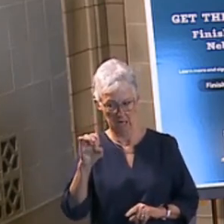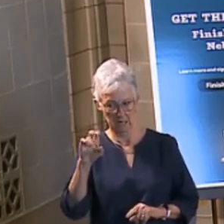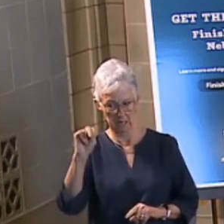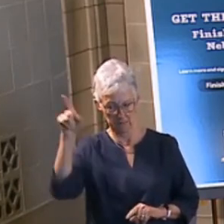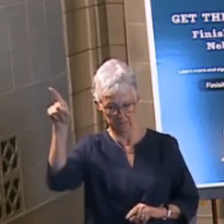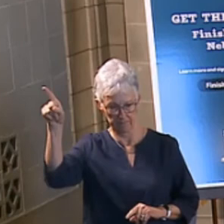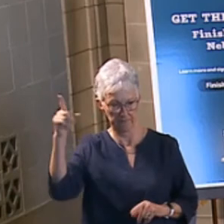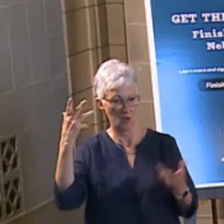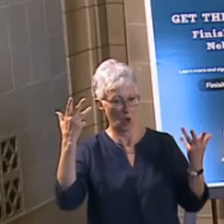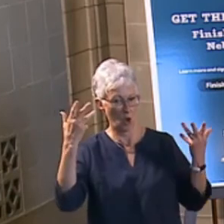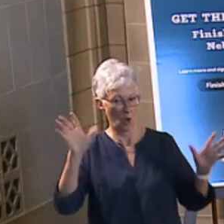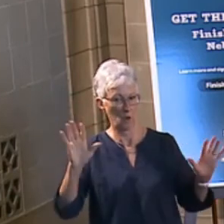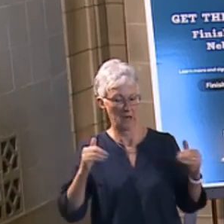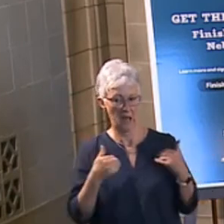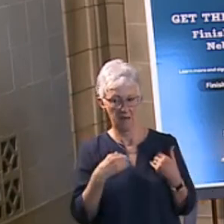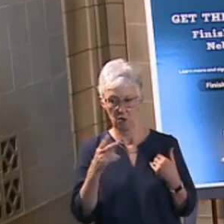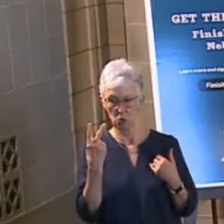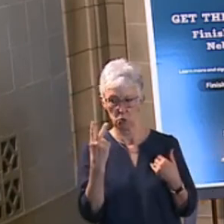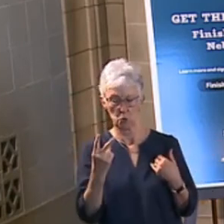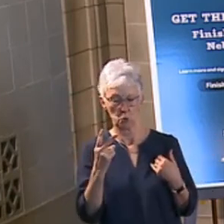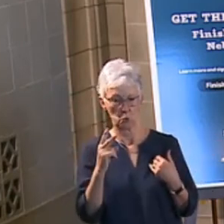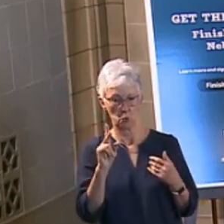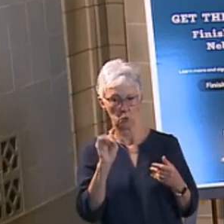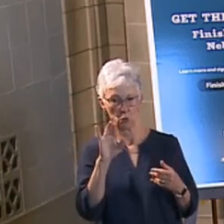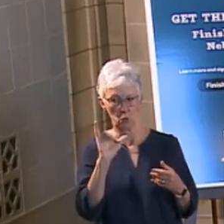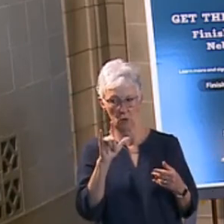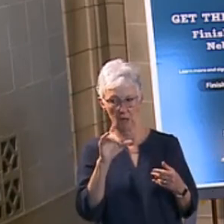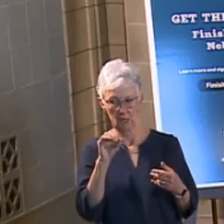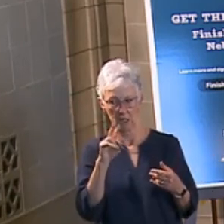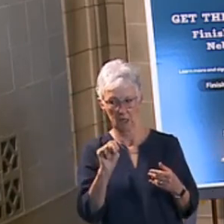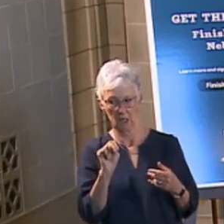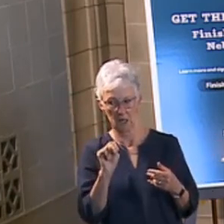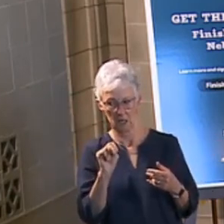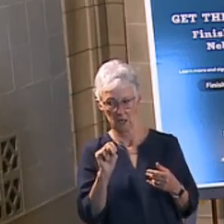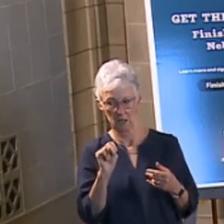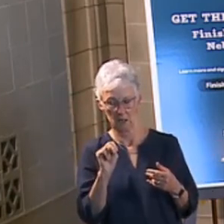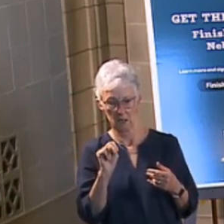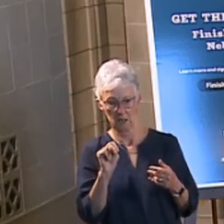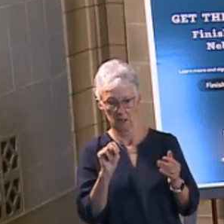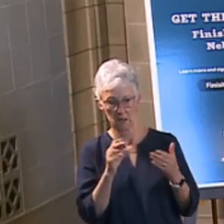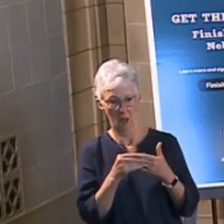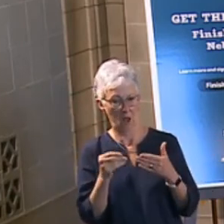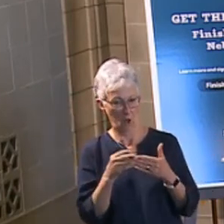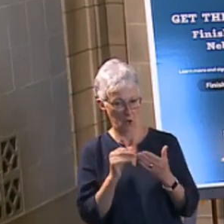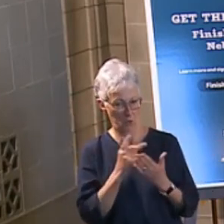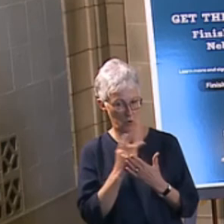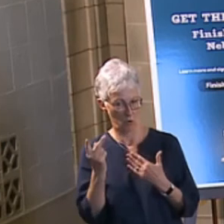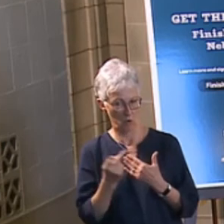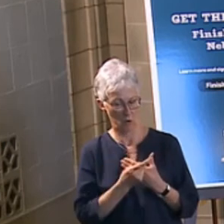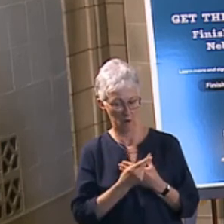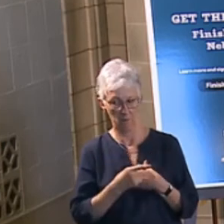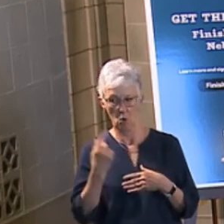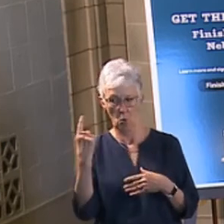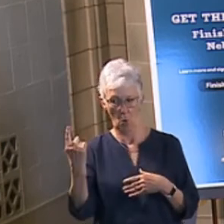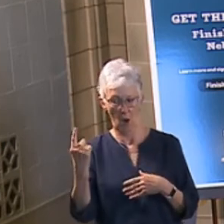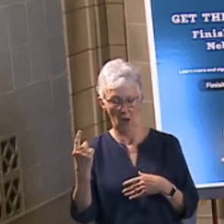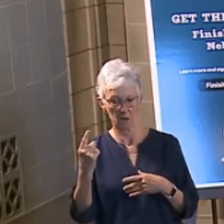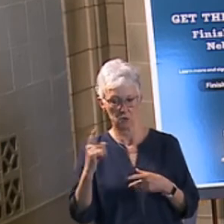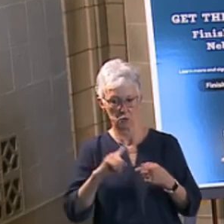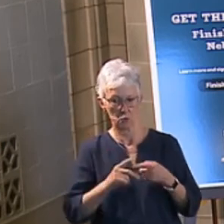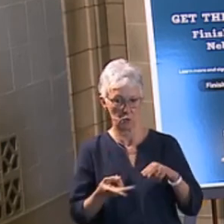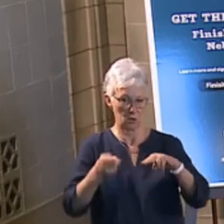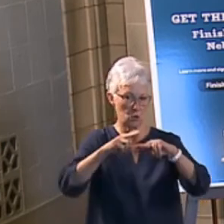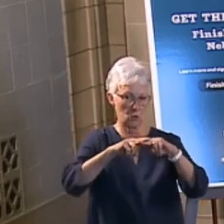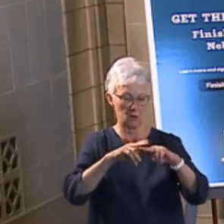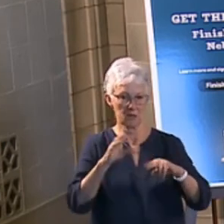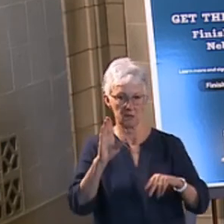trillion infrastructure plan. One of the points is creating universal high-speed broadband by 2030. The plan also emphasizes greener